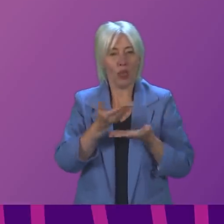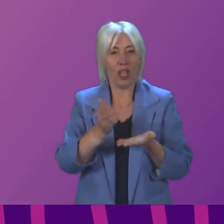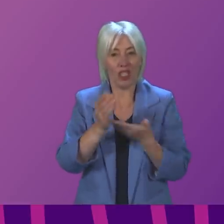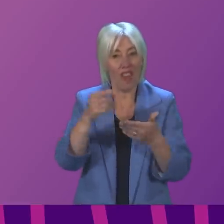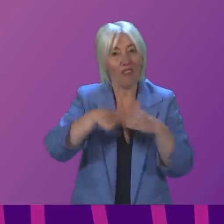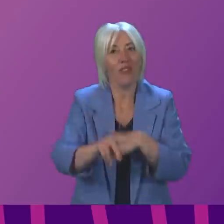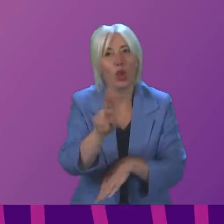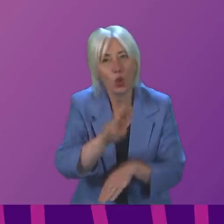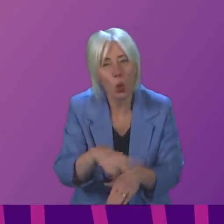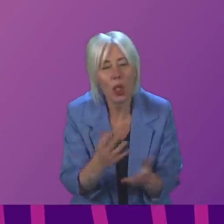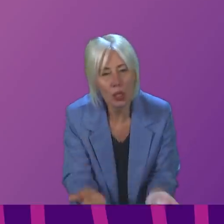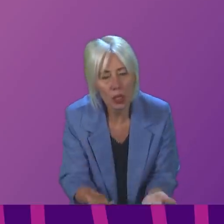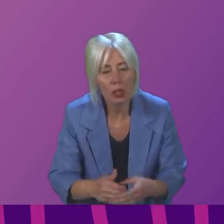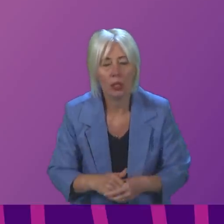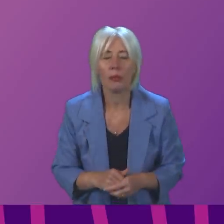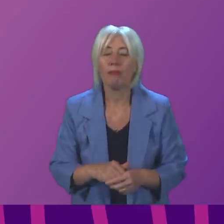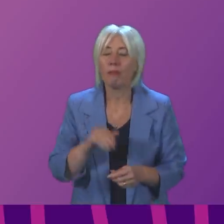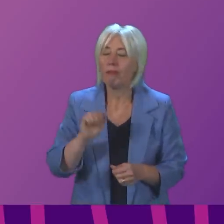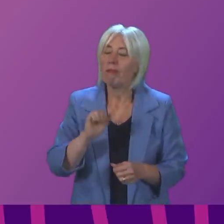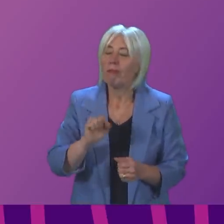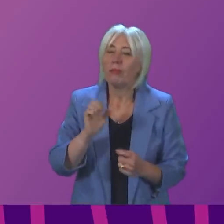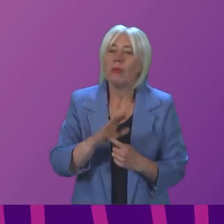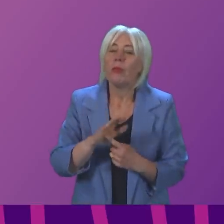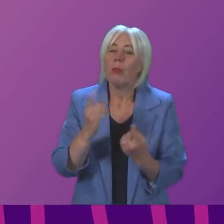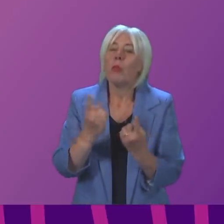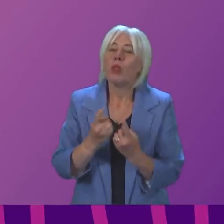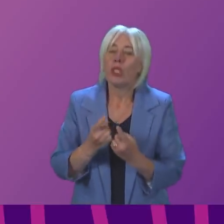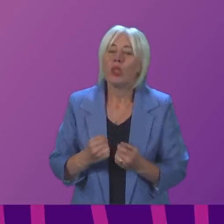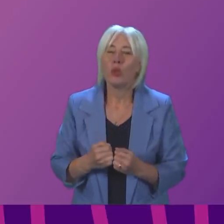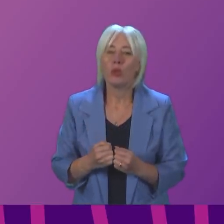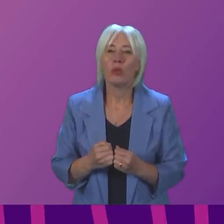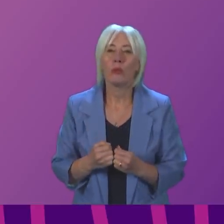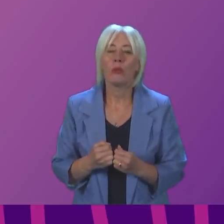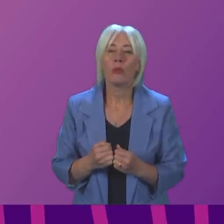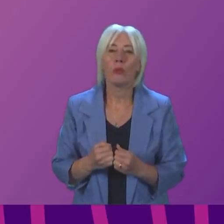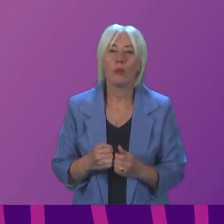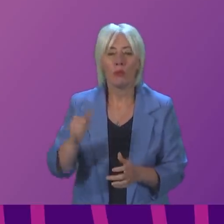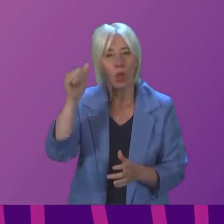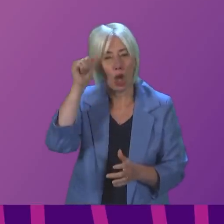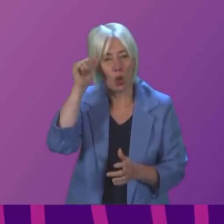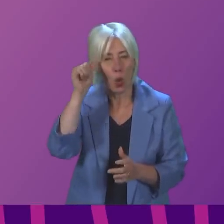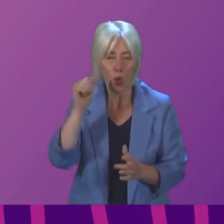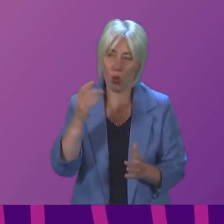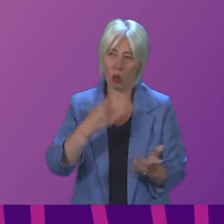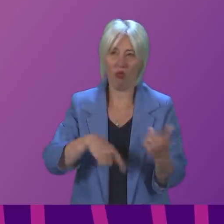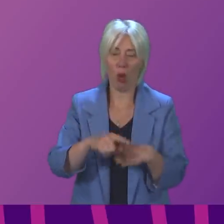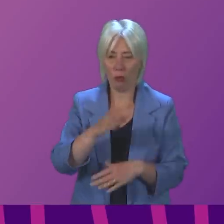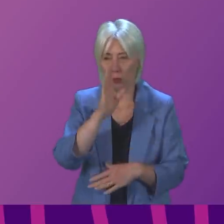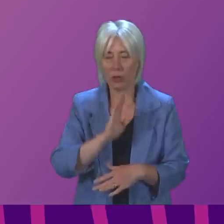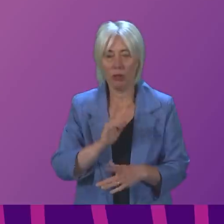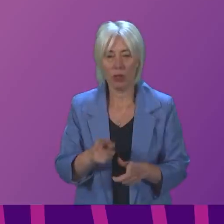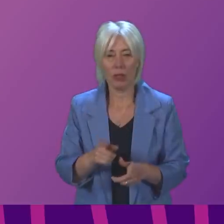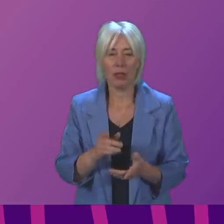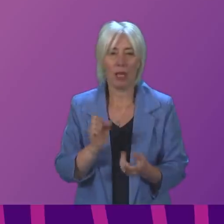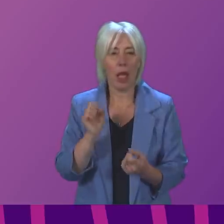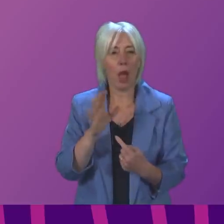Minister. These are really important issues, and I think we should all, as I know the member does, treat them really seriously. Firstly, and I think this